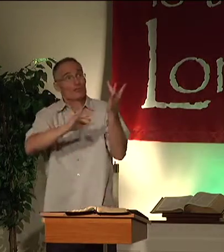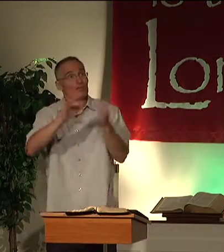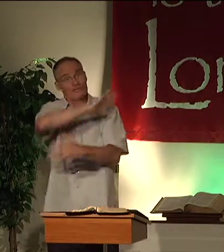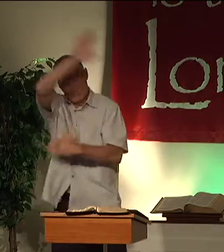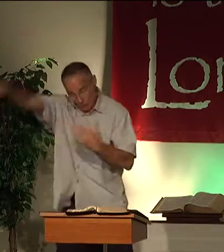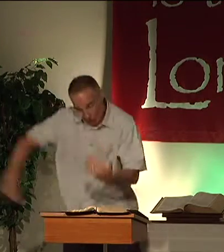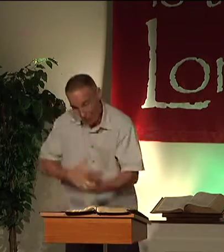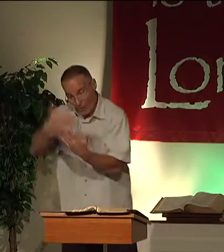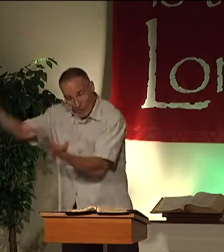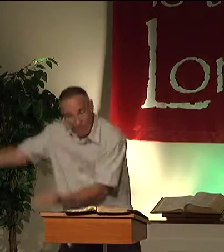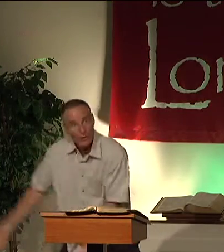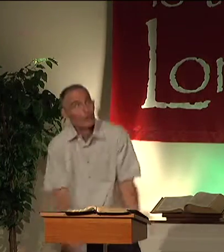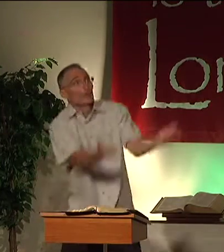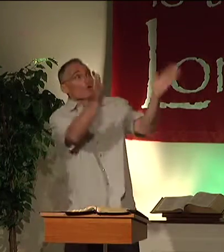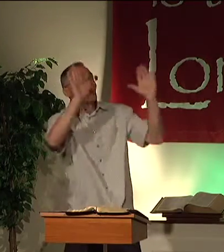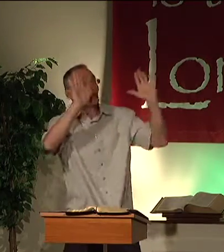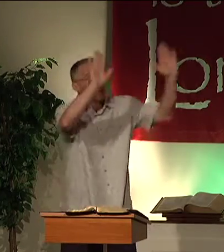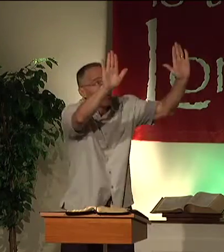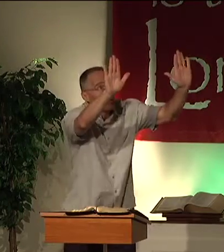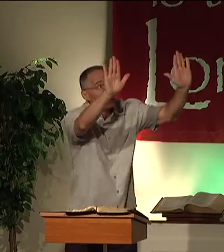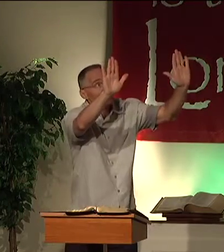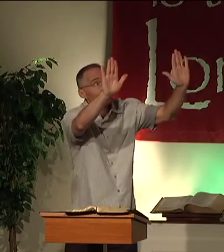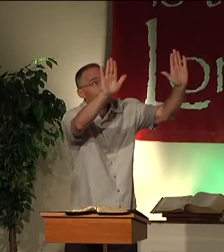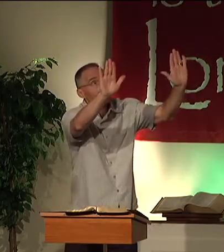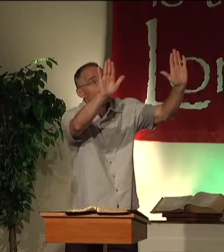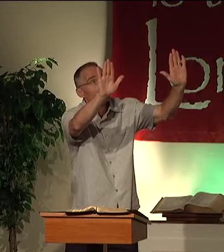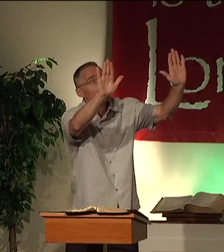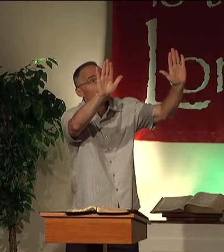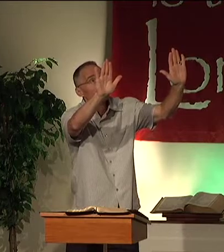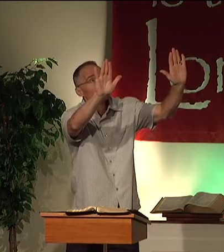heart, my mind, my soul. Everything is yours.